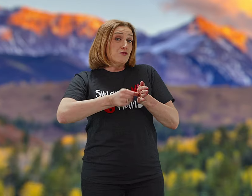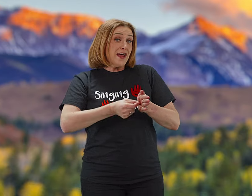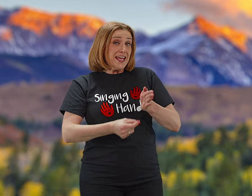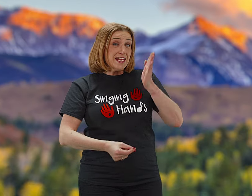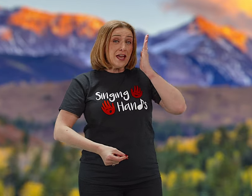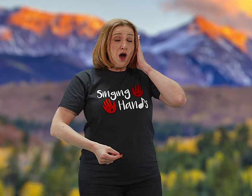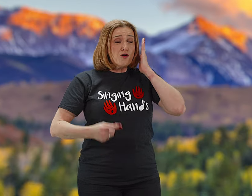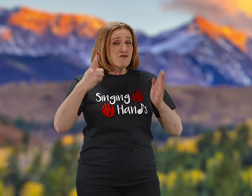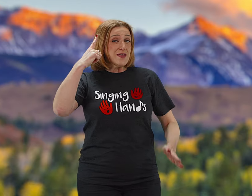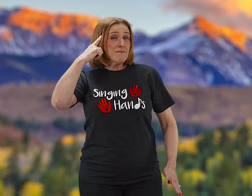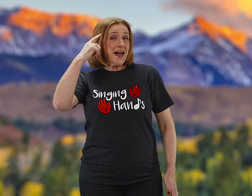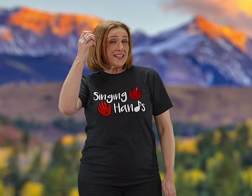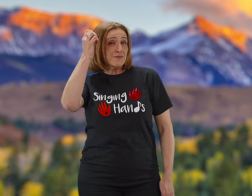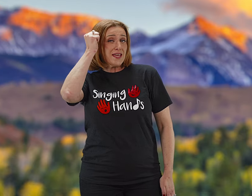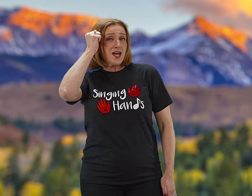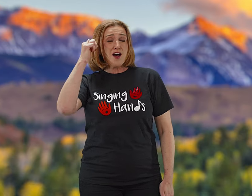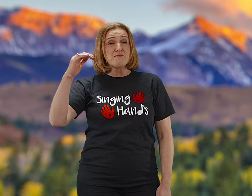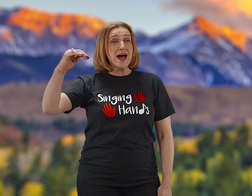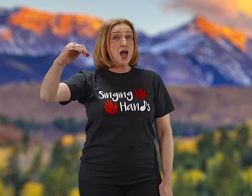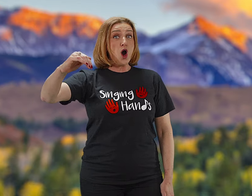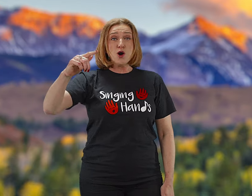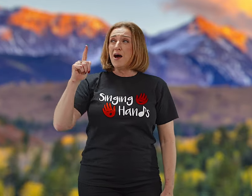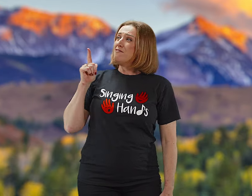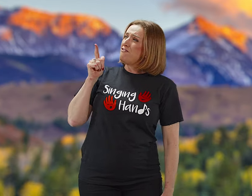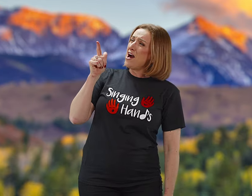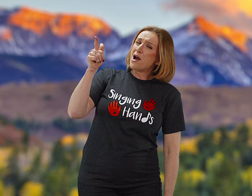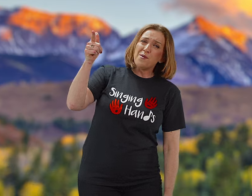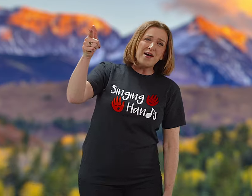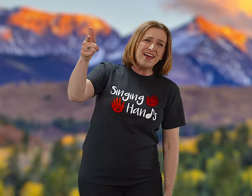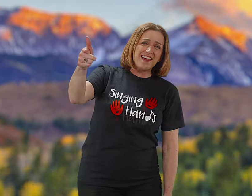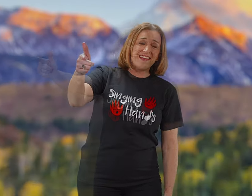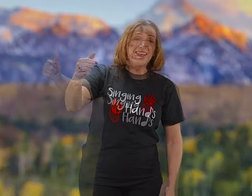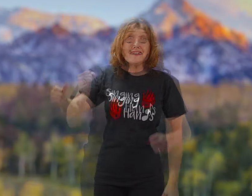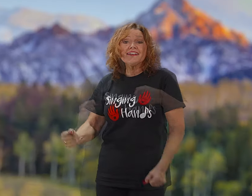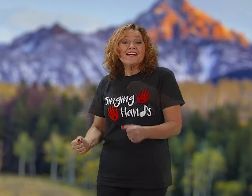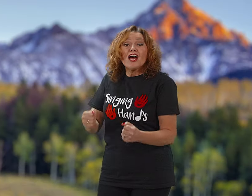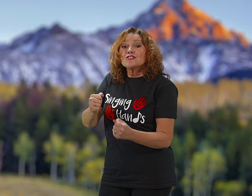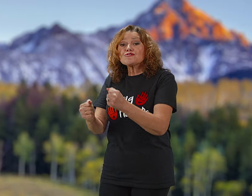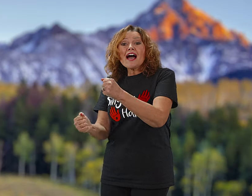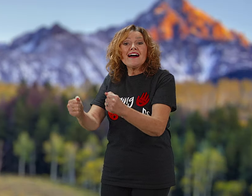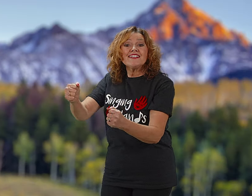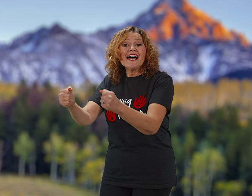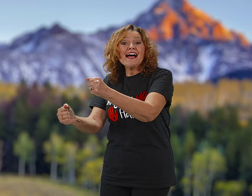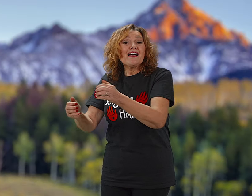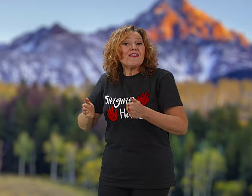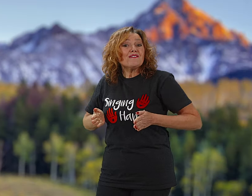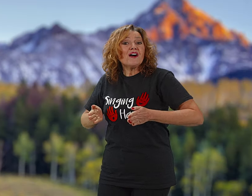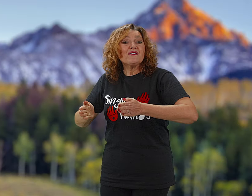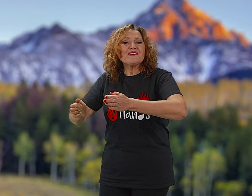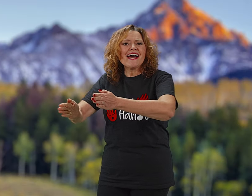The radio reminds me of my home far away. Driving down the road, I